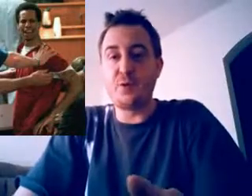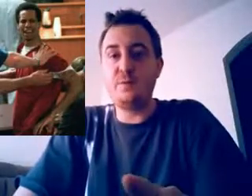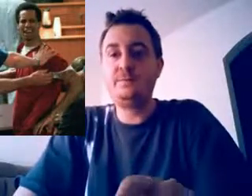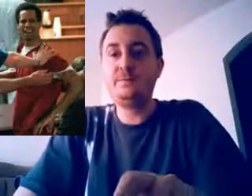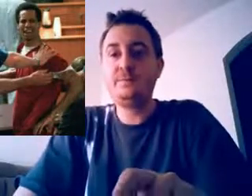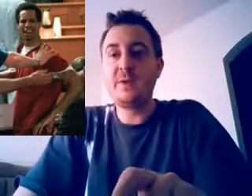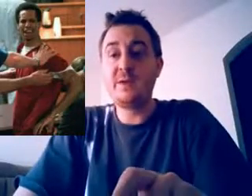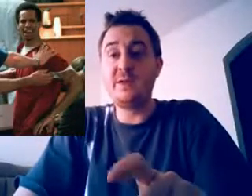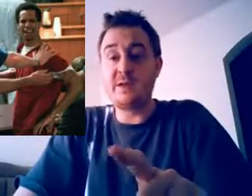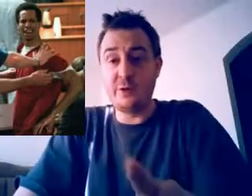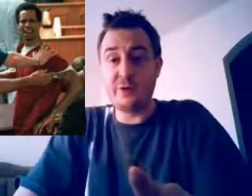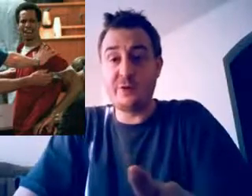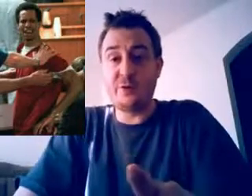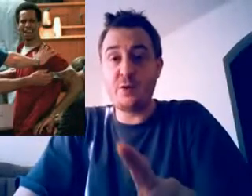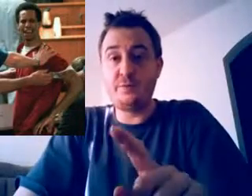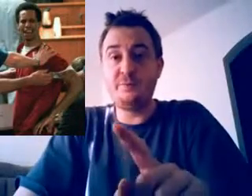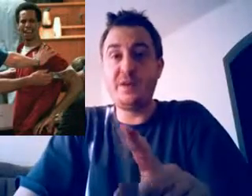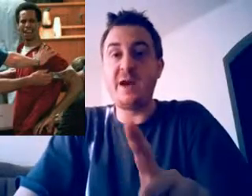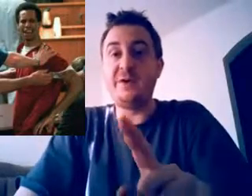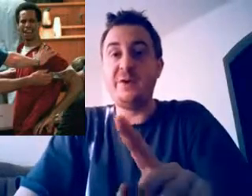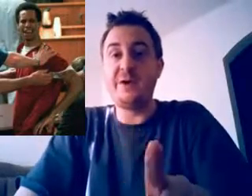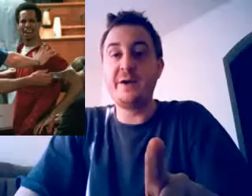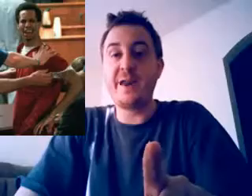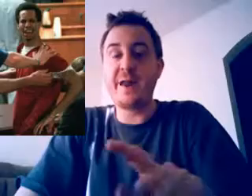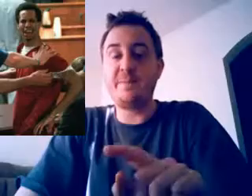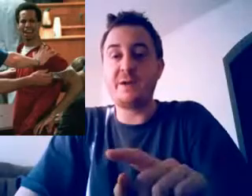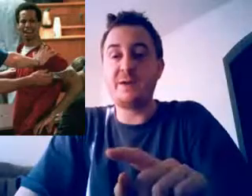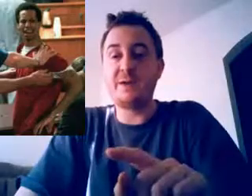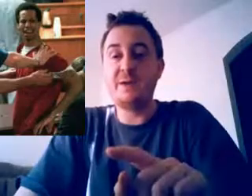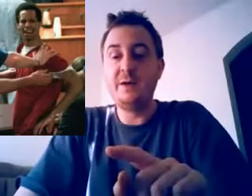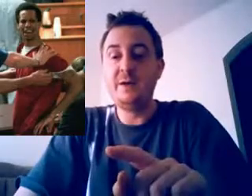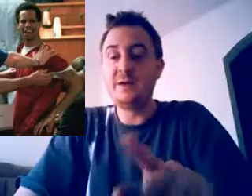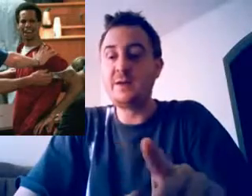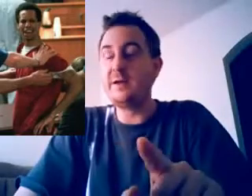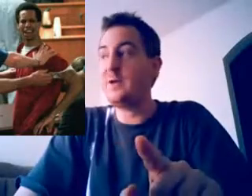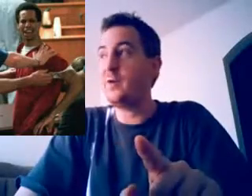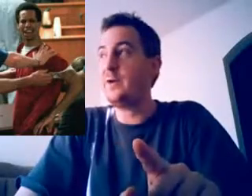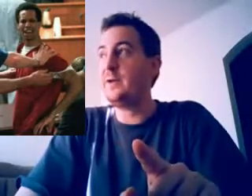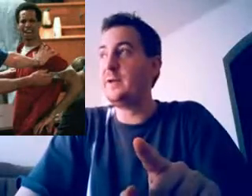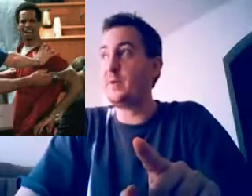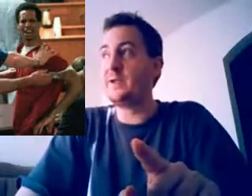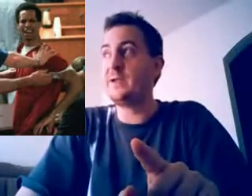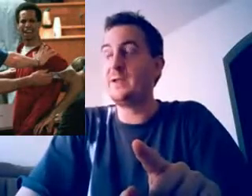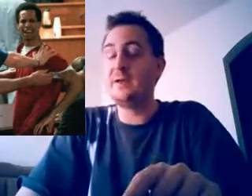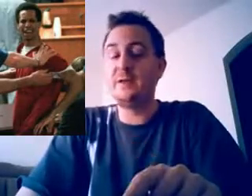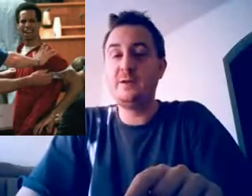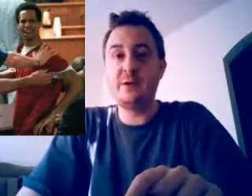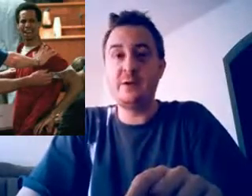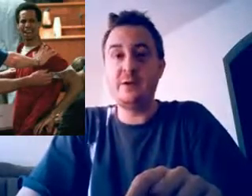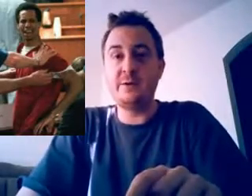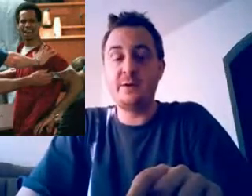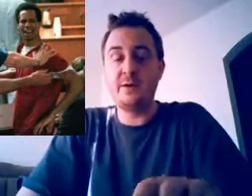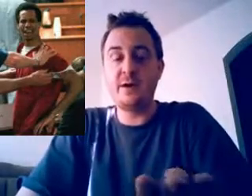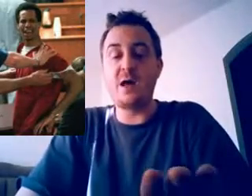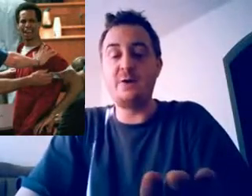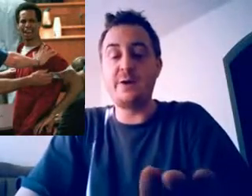row and he's still on death row. Nathan Dunlap is sitting in one of these prisons here in Colorado